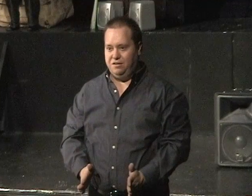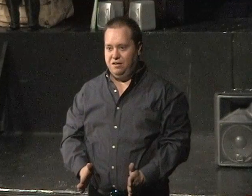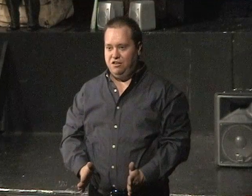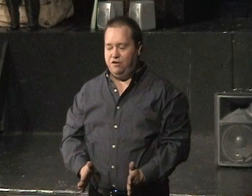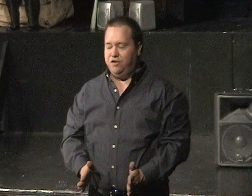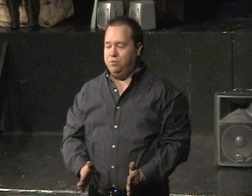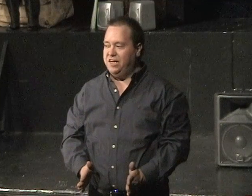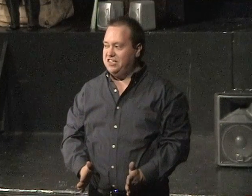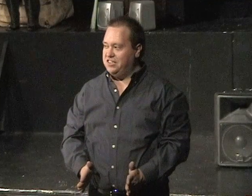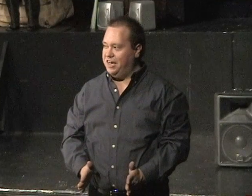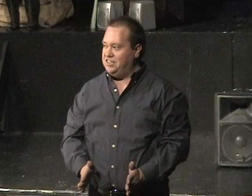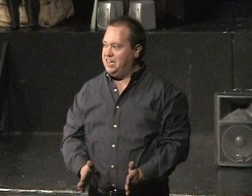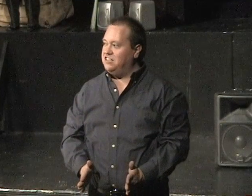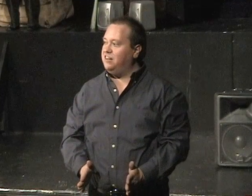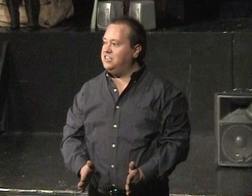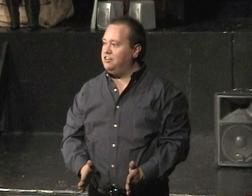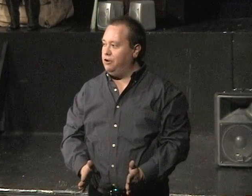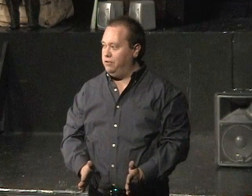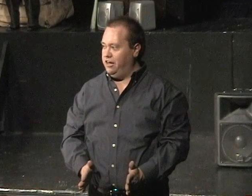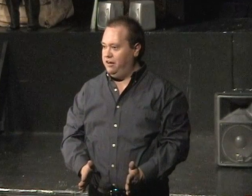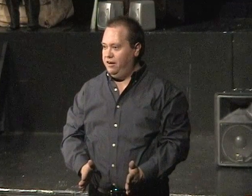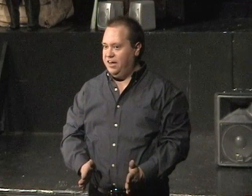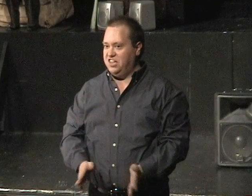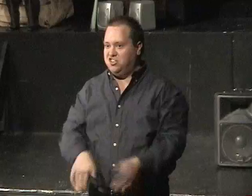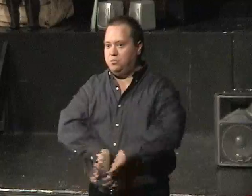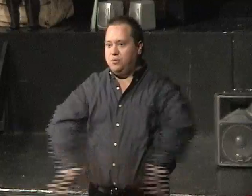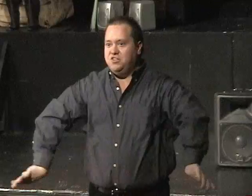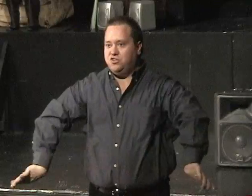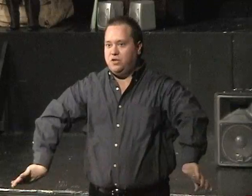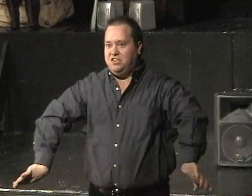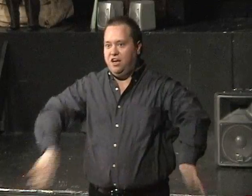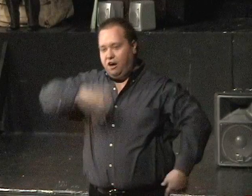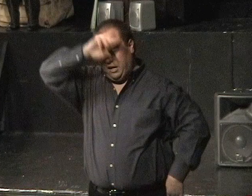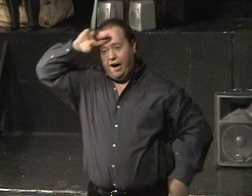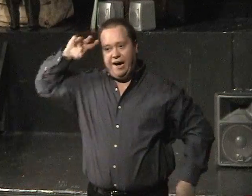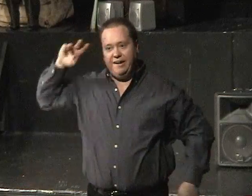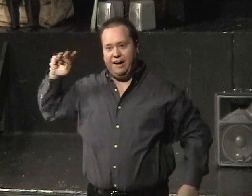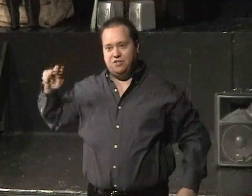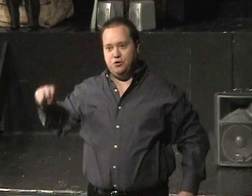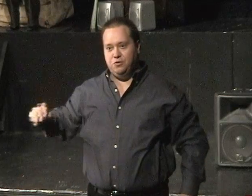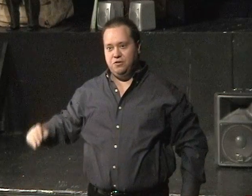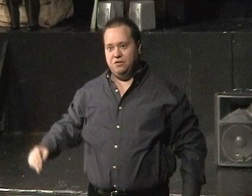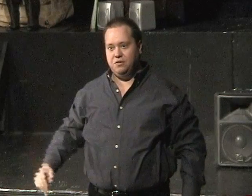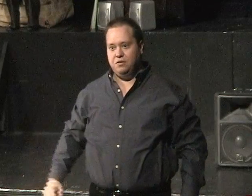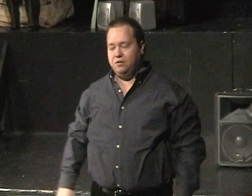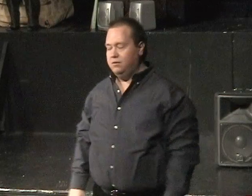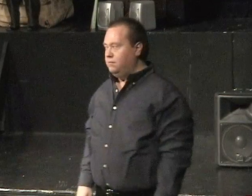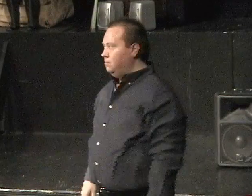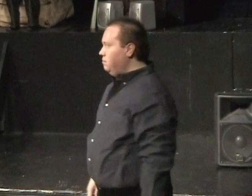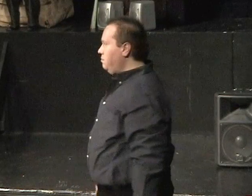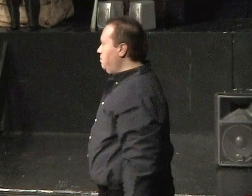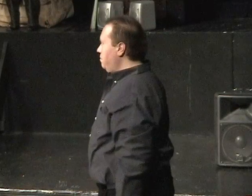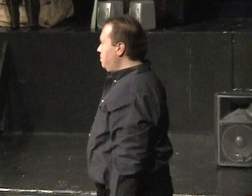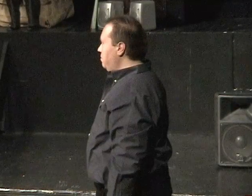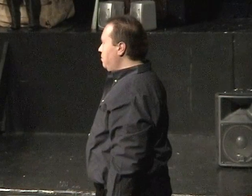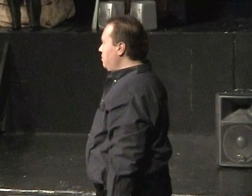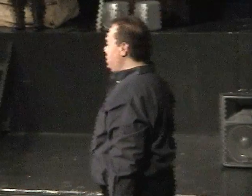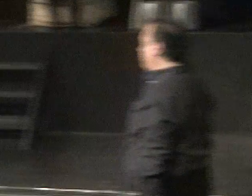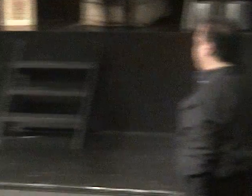There are few places as desolate and lonely as a suburban street on a hot afternoon. Thanks to the inclusion and